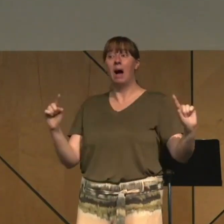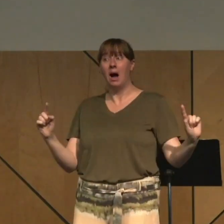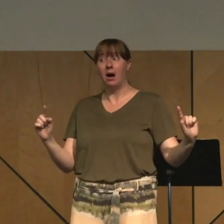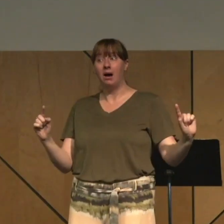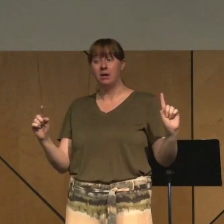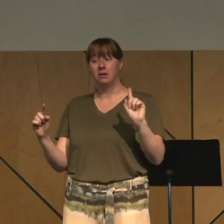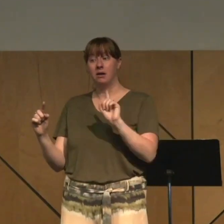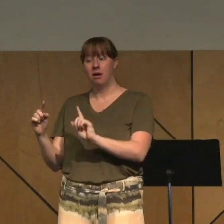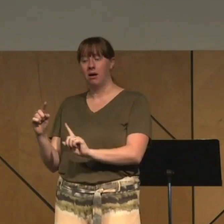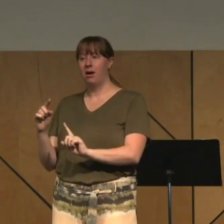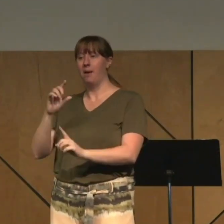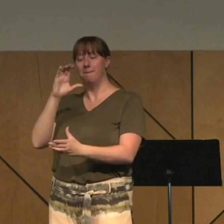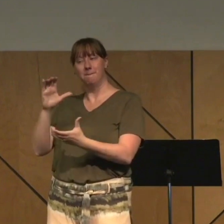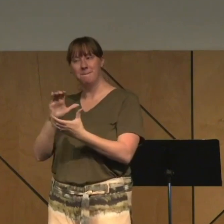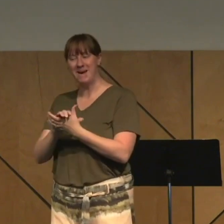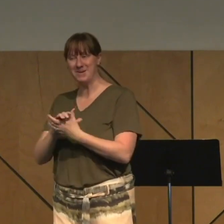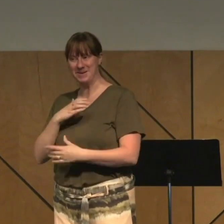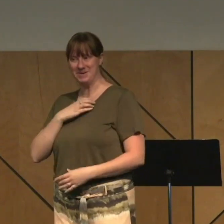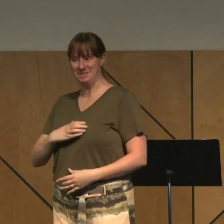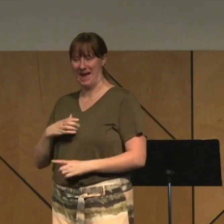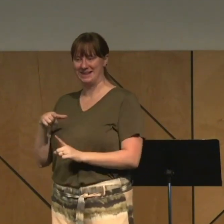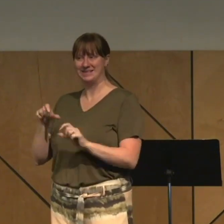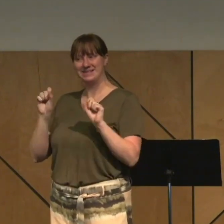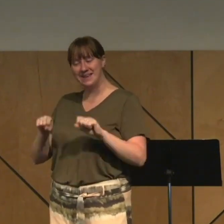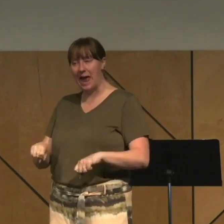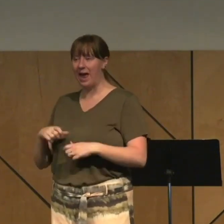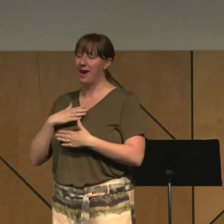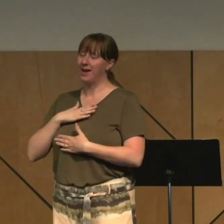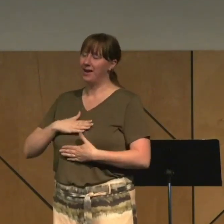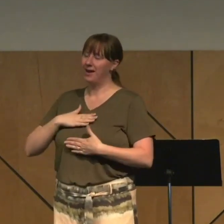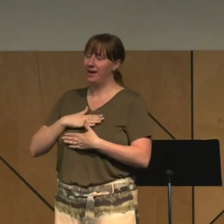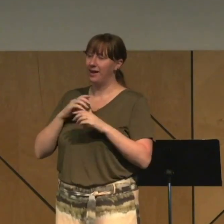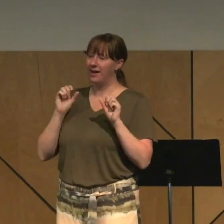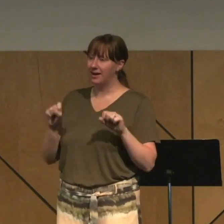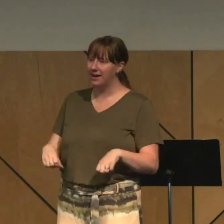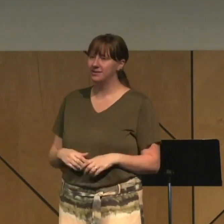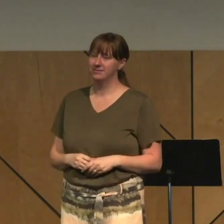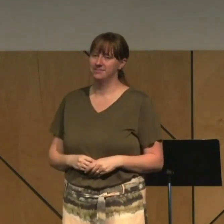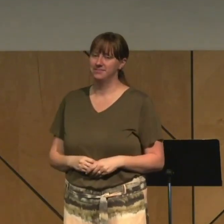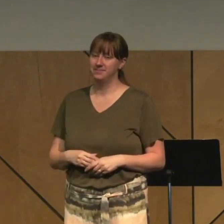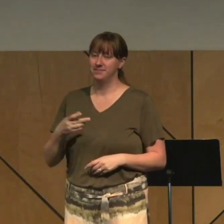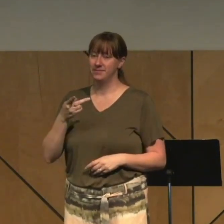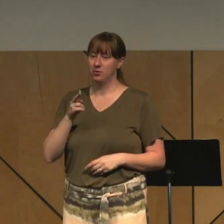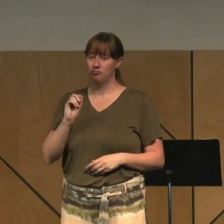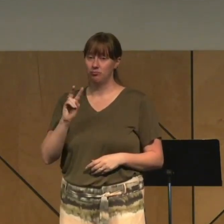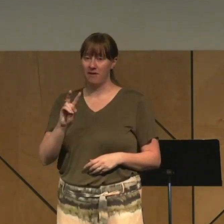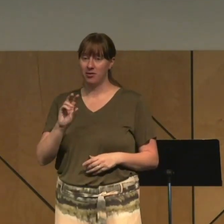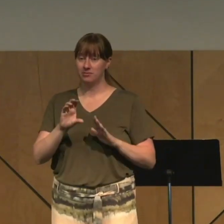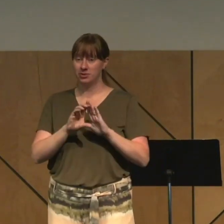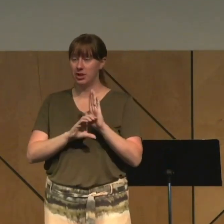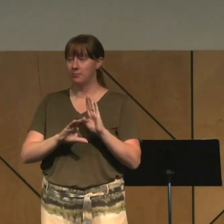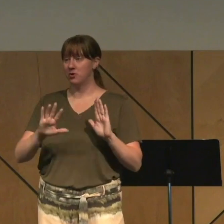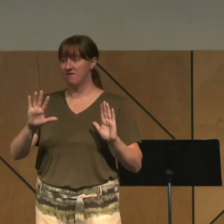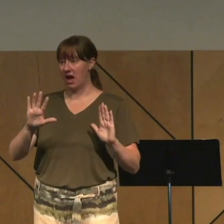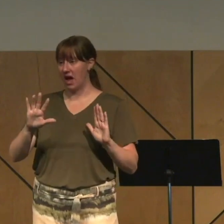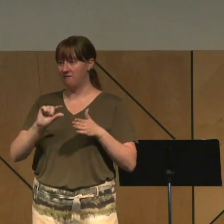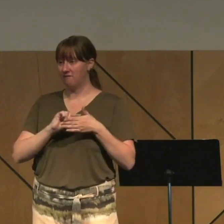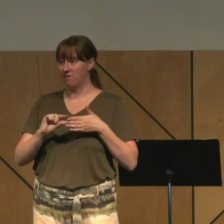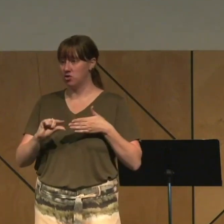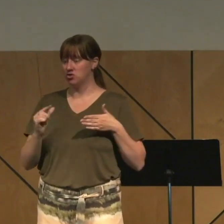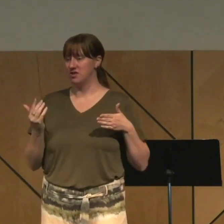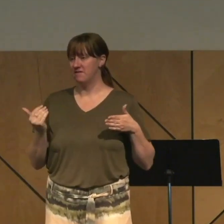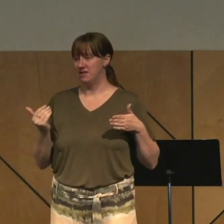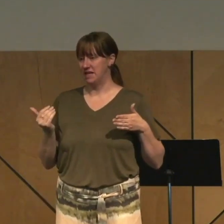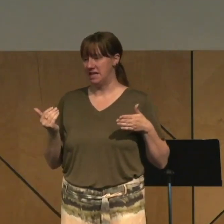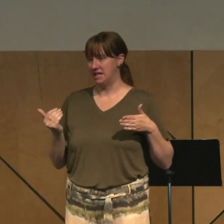marital passion. So we're just going to walk through some verses in Proverbs chapter five. If you got your Bibles, look at chapter five, verse 15.